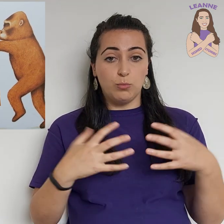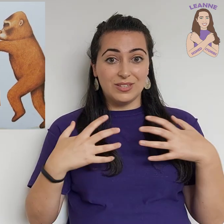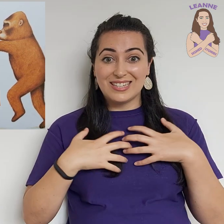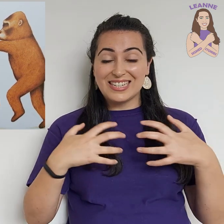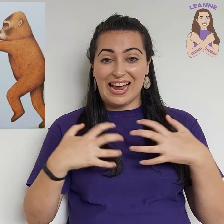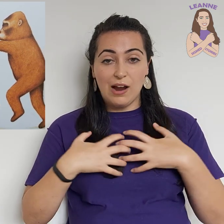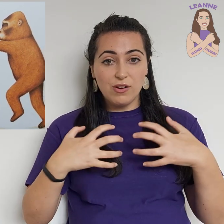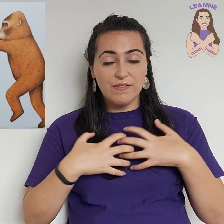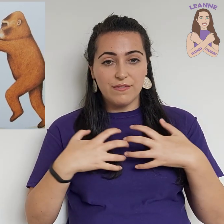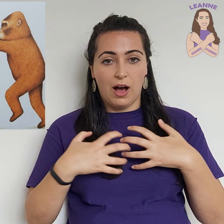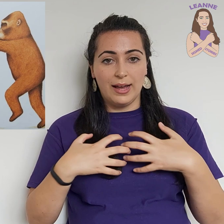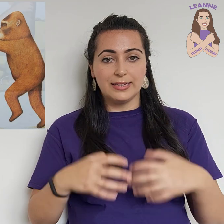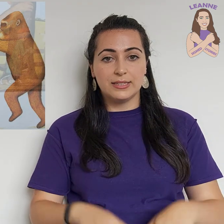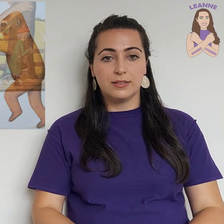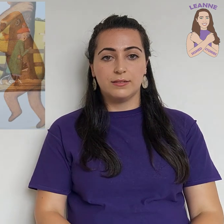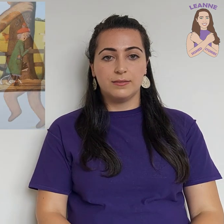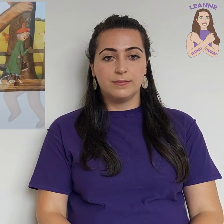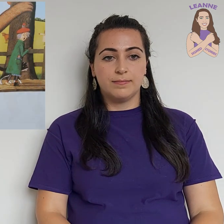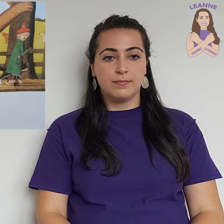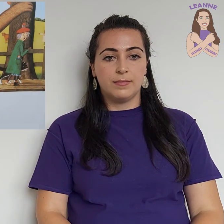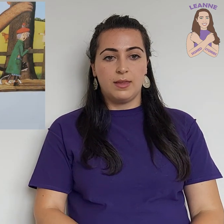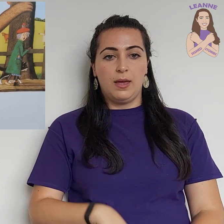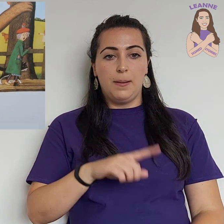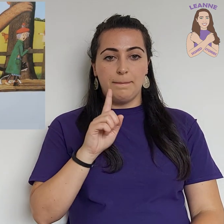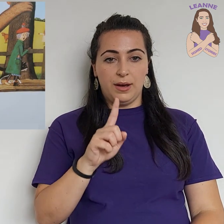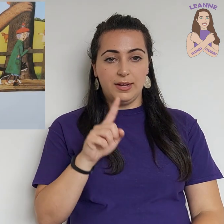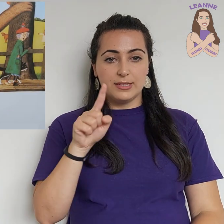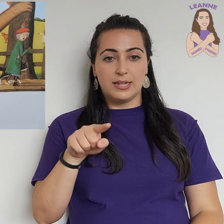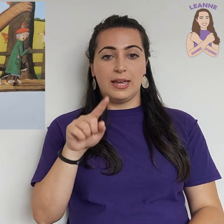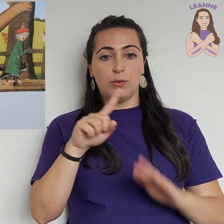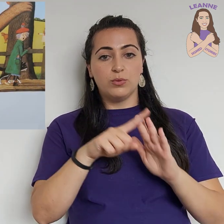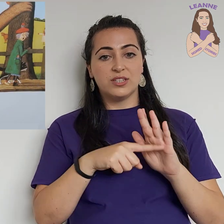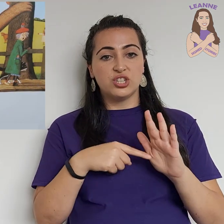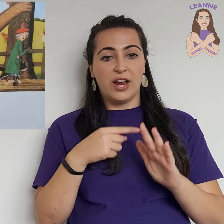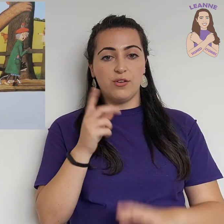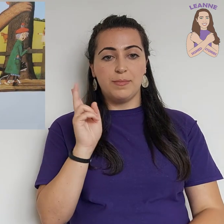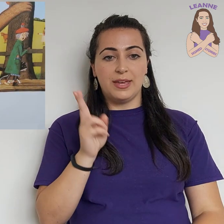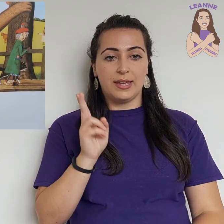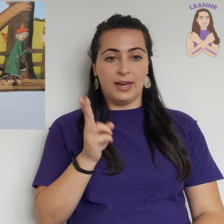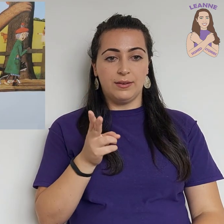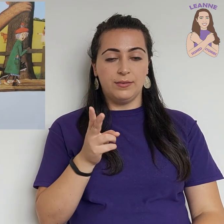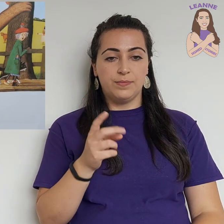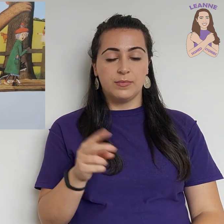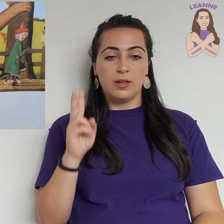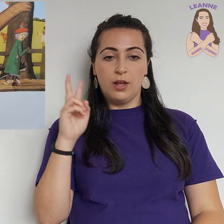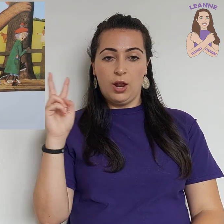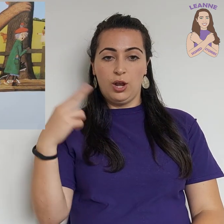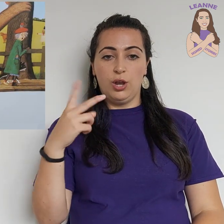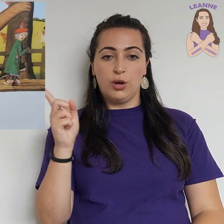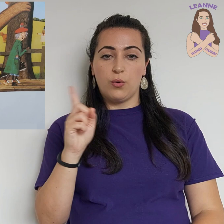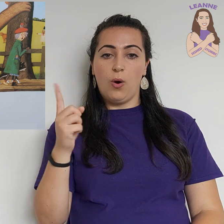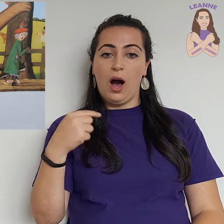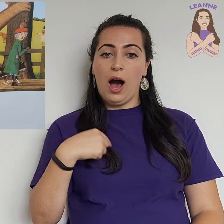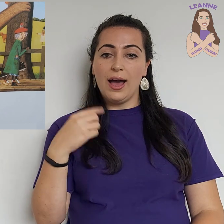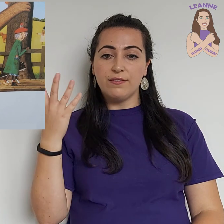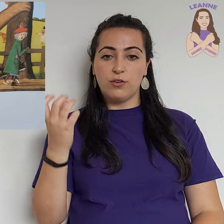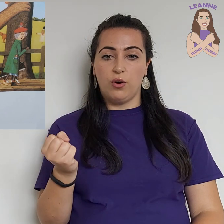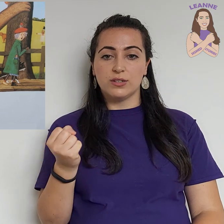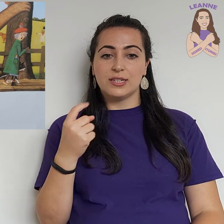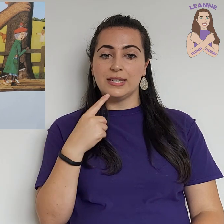was terrified. terrified. But it was Jeremy again. Look what I've got, he